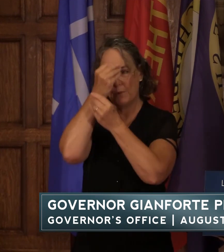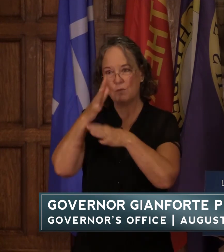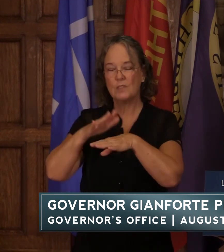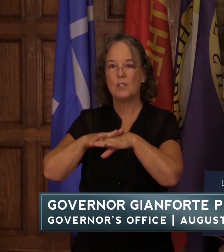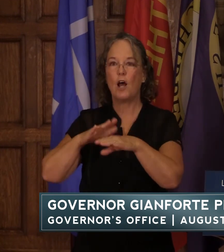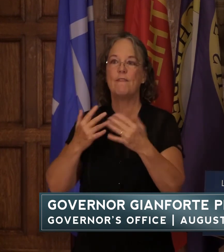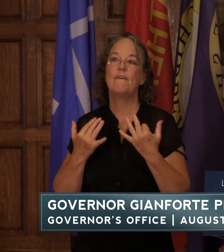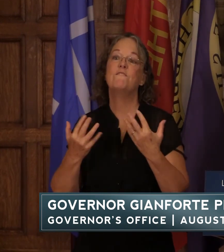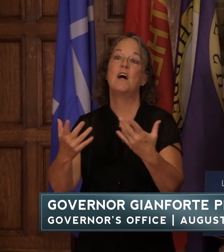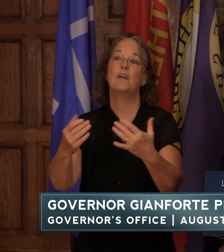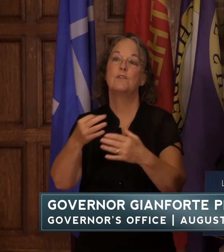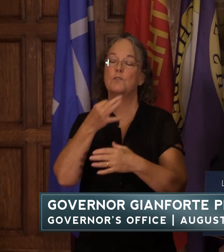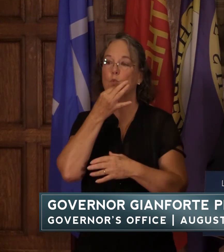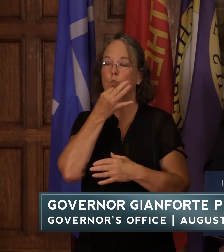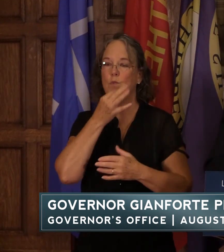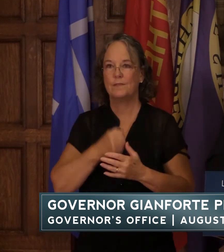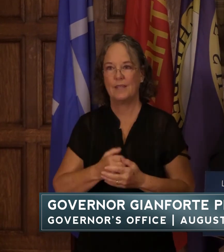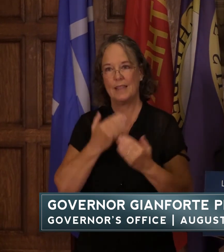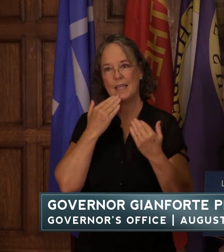in the near future thanks for coming